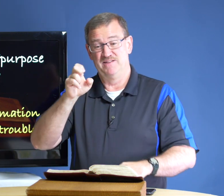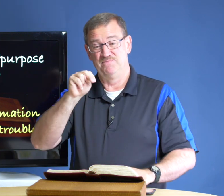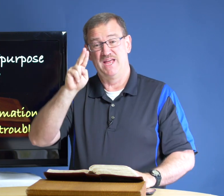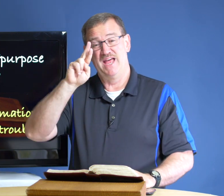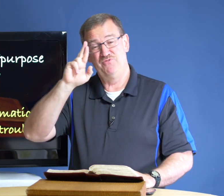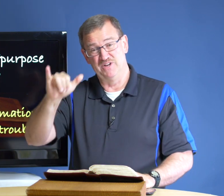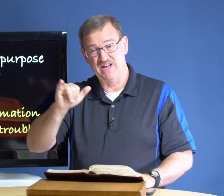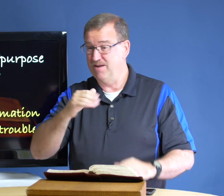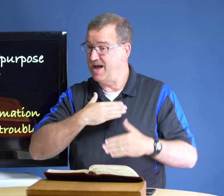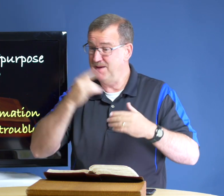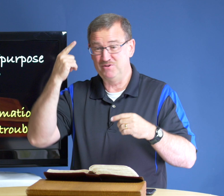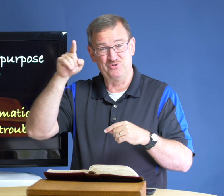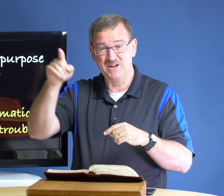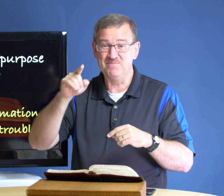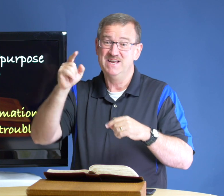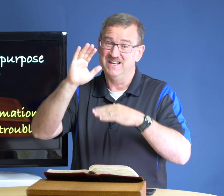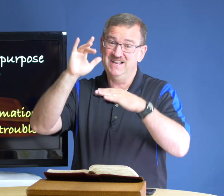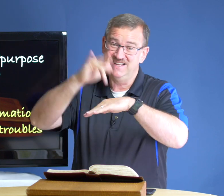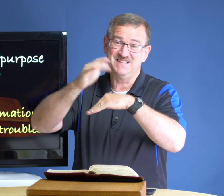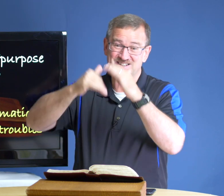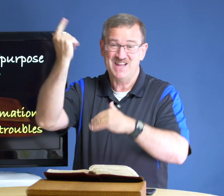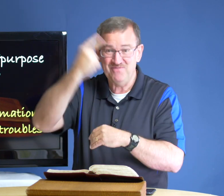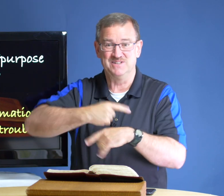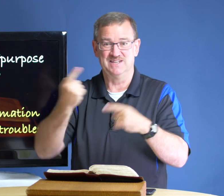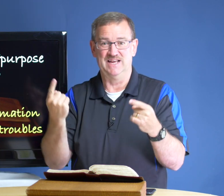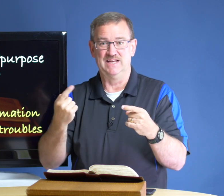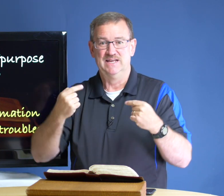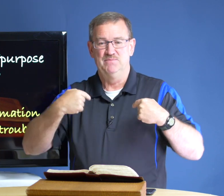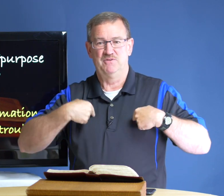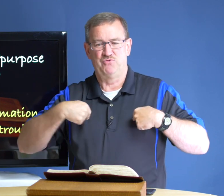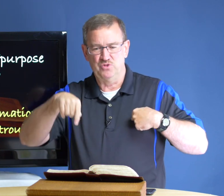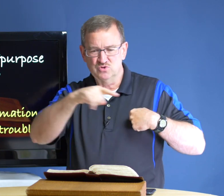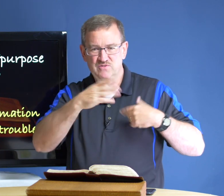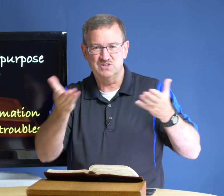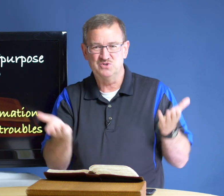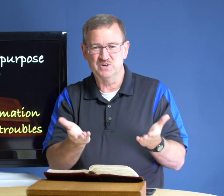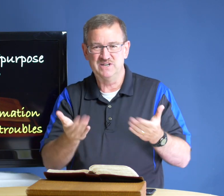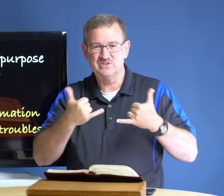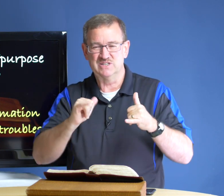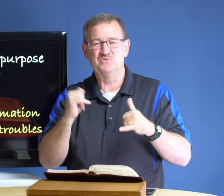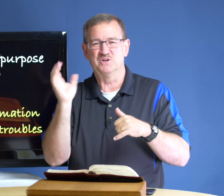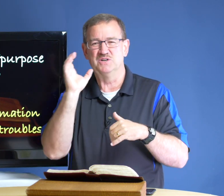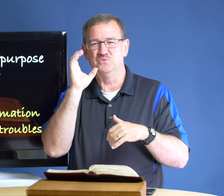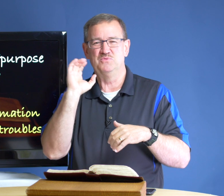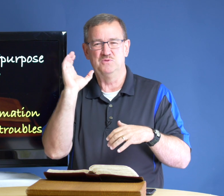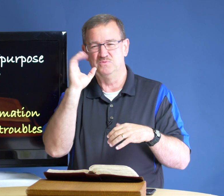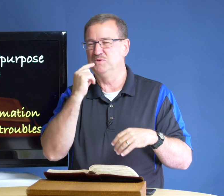henry i'm happy for him he he touched heaven today but for those of us who are here still we're gonna we will we